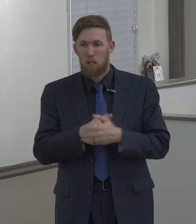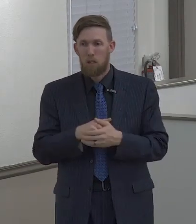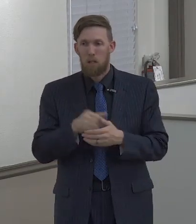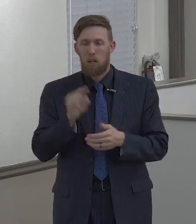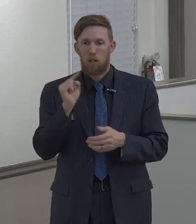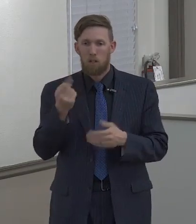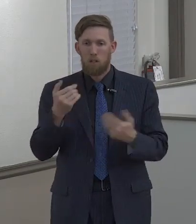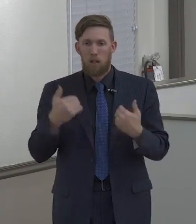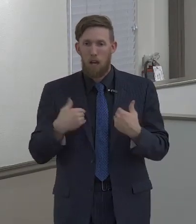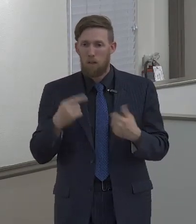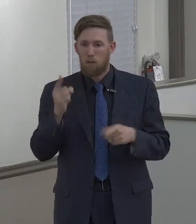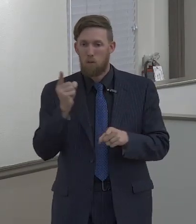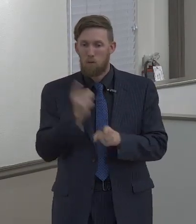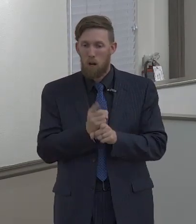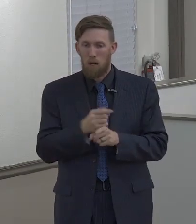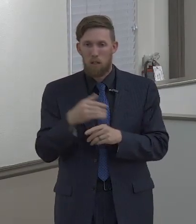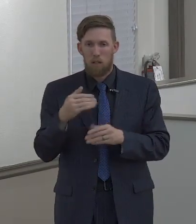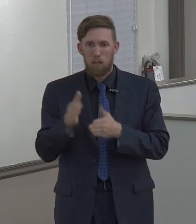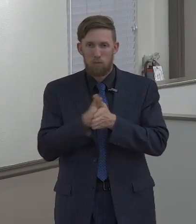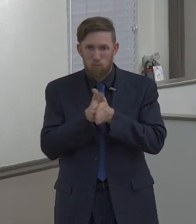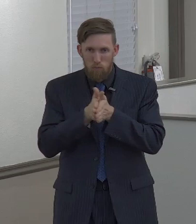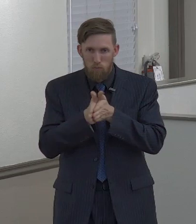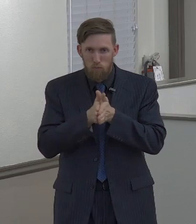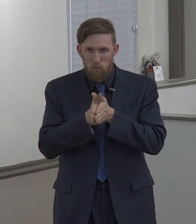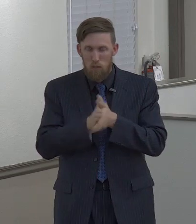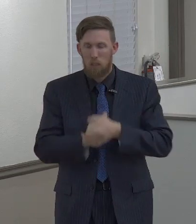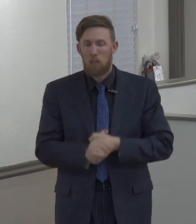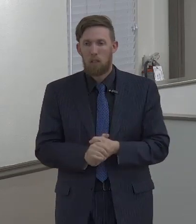should just be getting our motivations right.